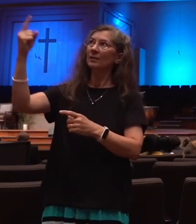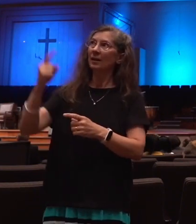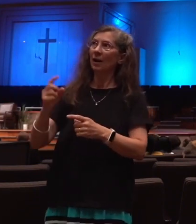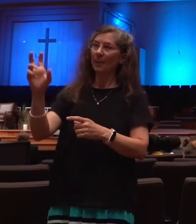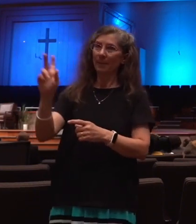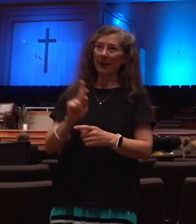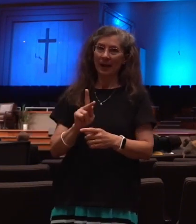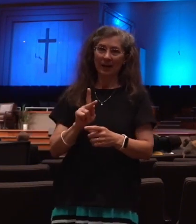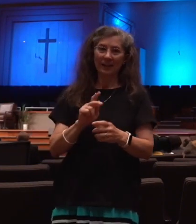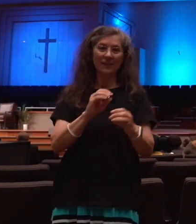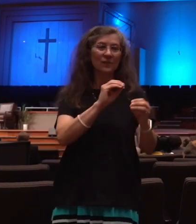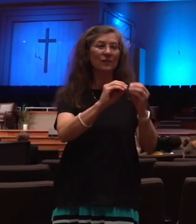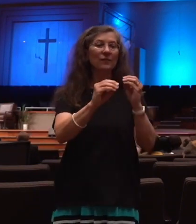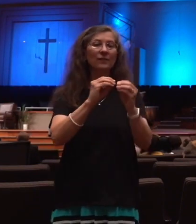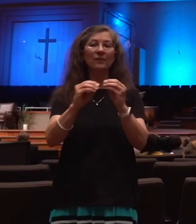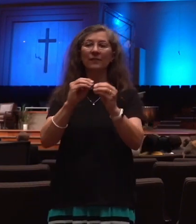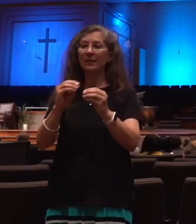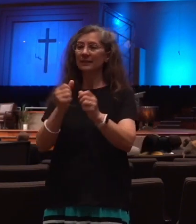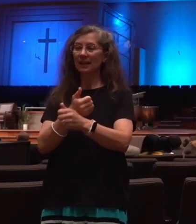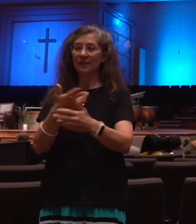into a paradise for a thousand years.